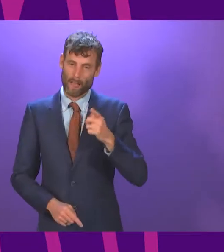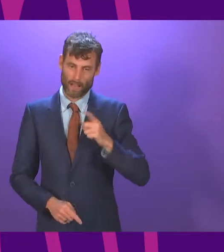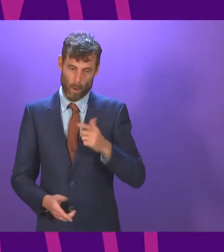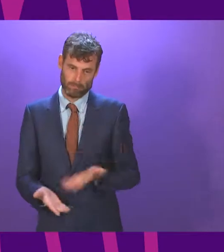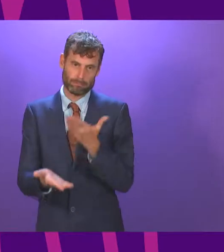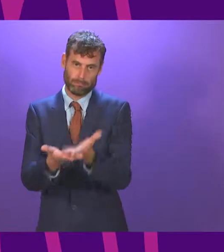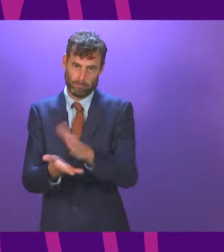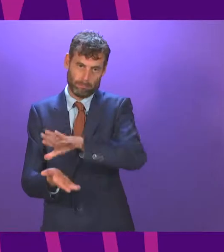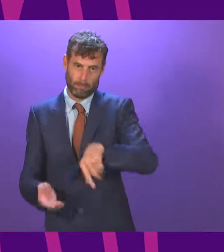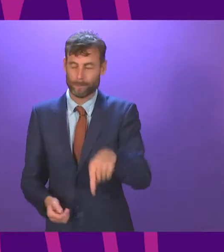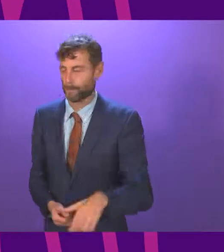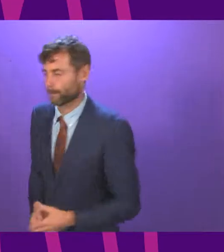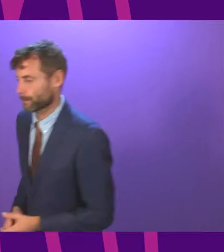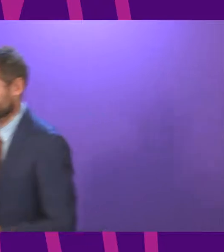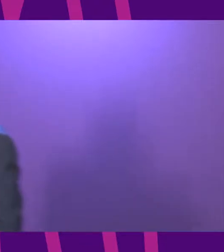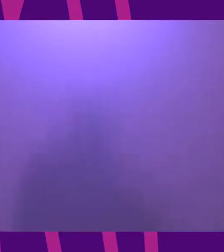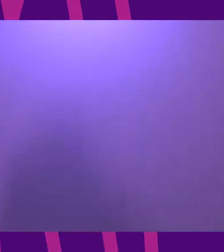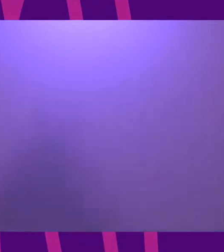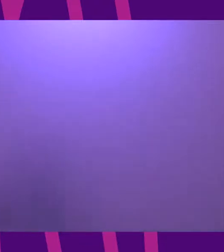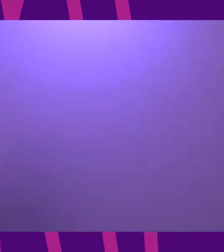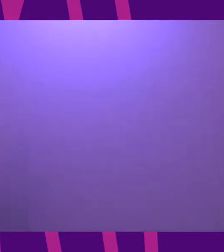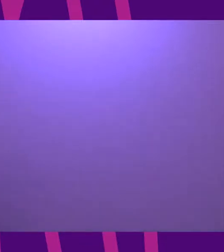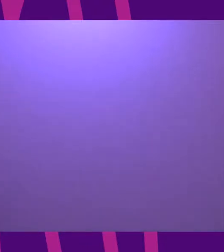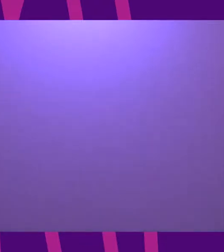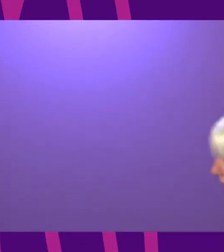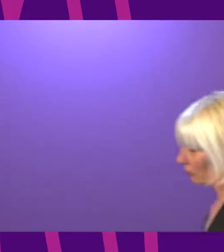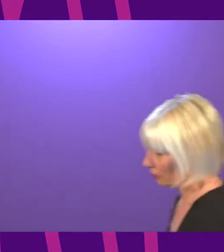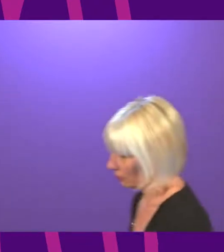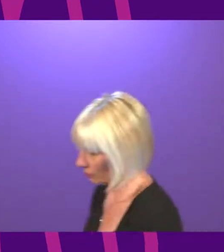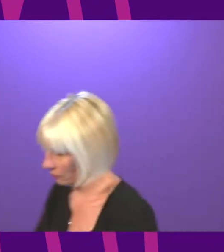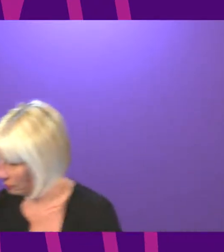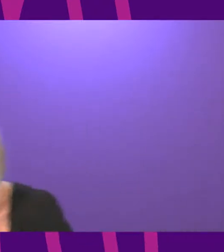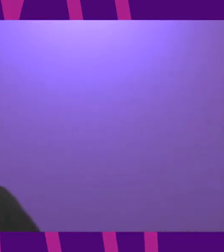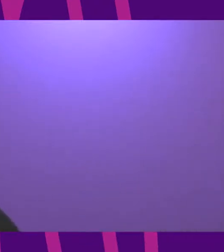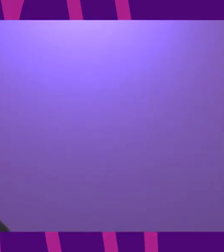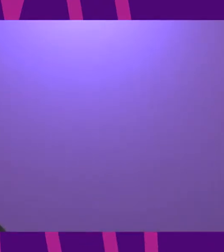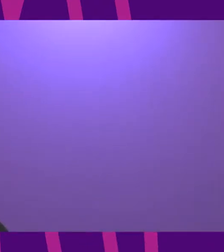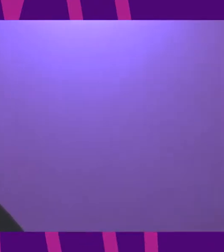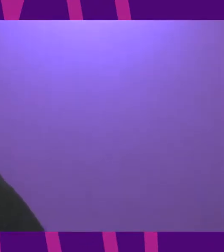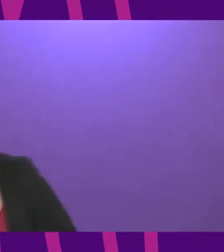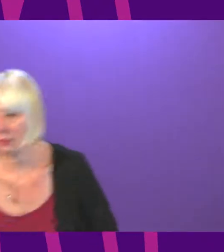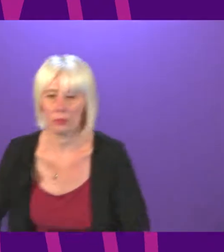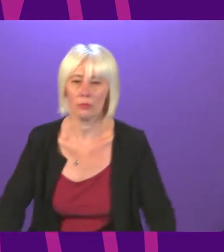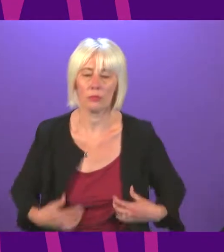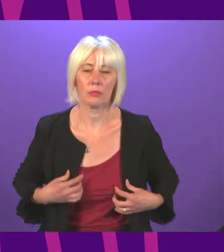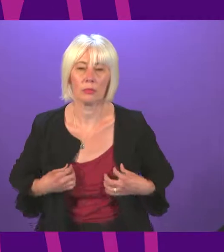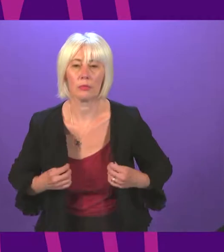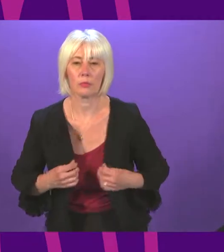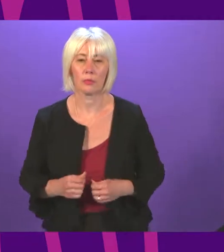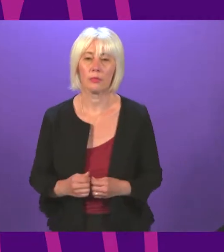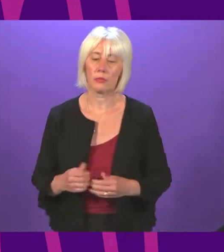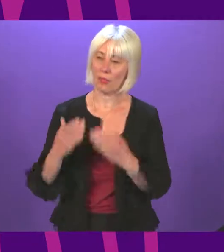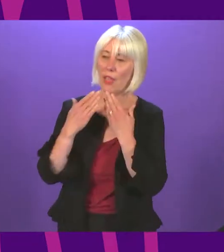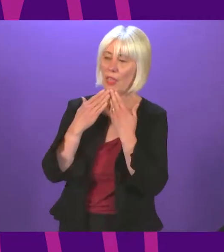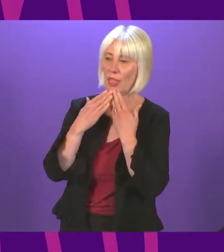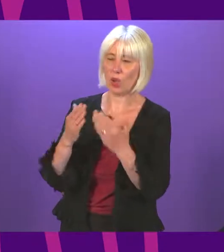Thank you very much, Mr Ross. now call on Anna Sauer to speak to Move Amendment 978.2. Mr Sauer, you have seven minutes. Thank you,